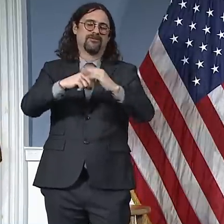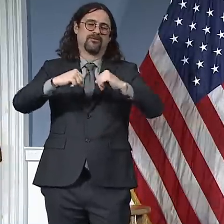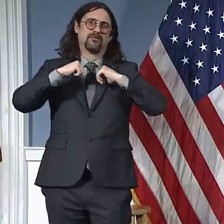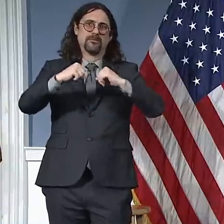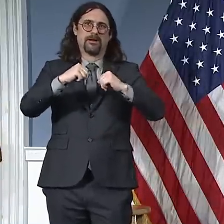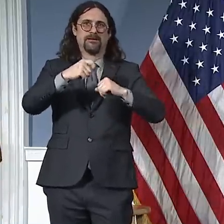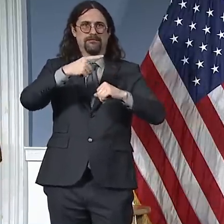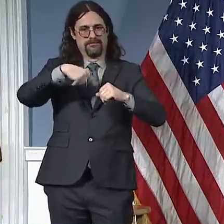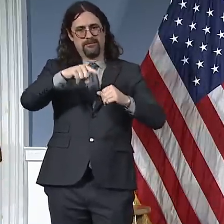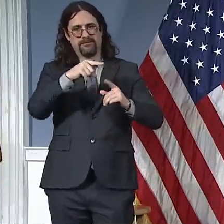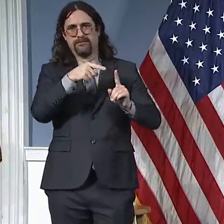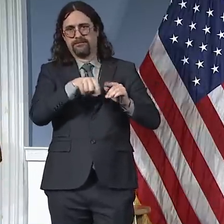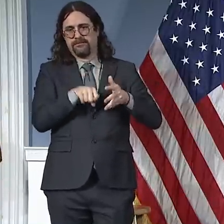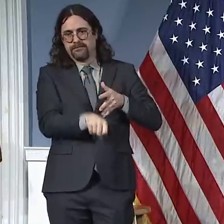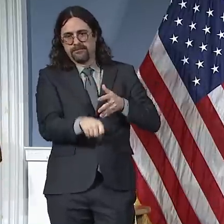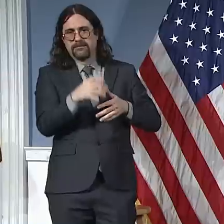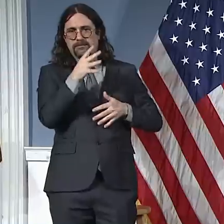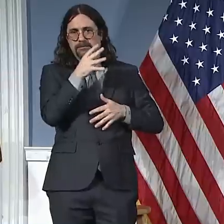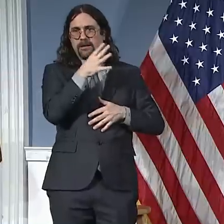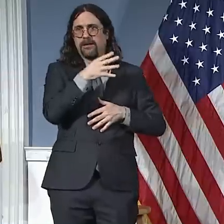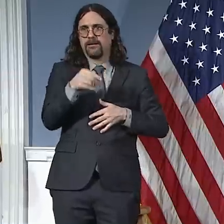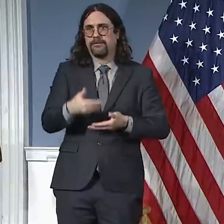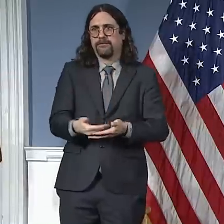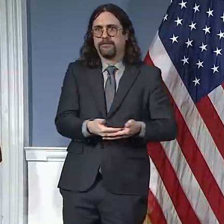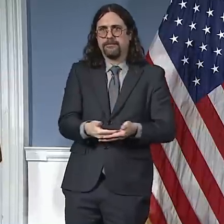that's the way our public hospitals will be going about it.